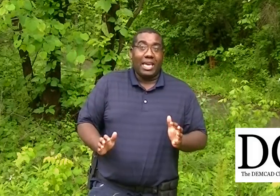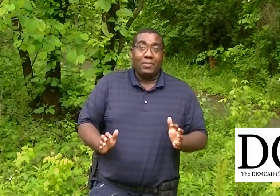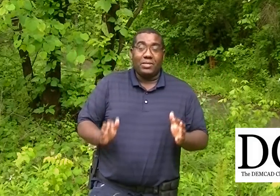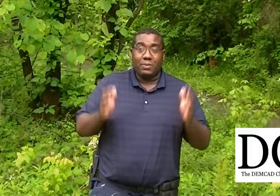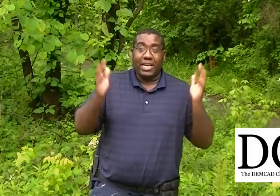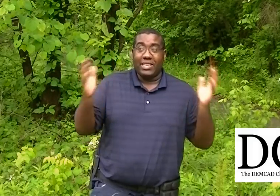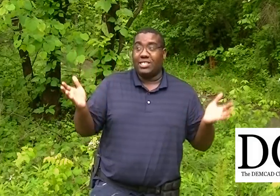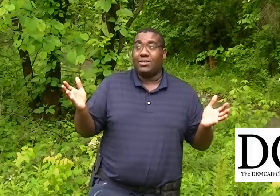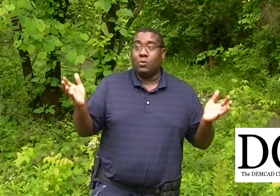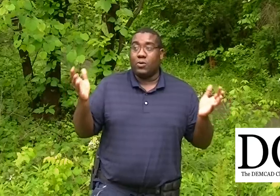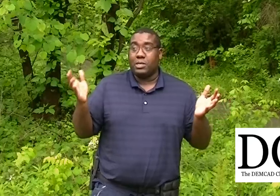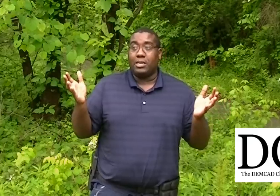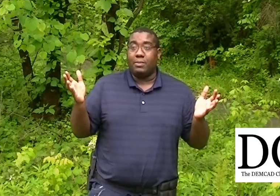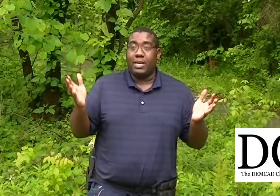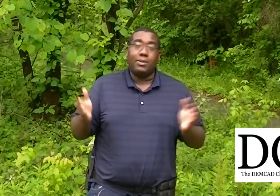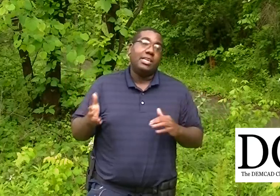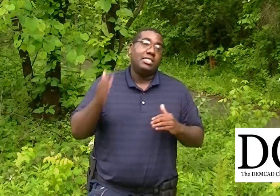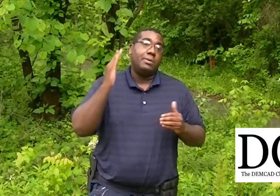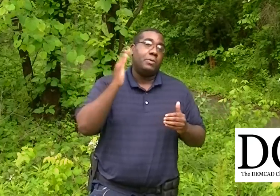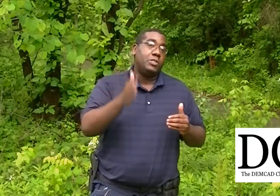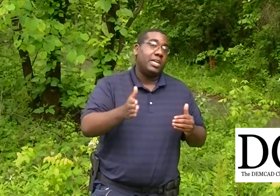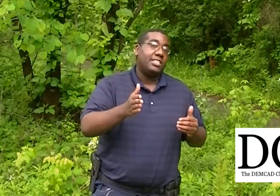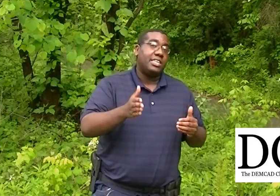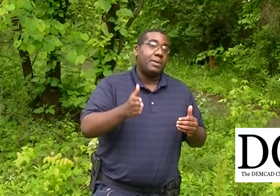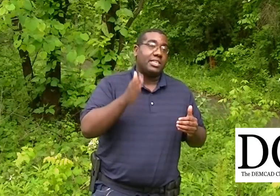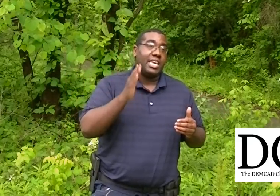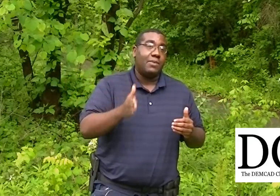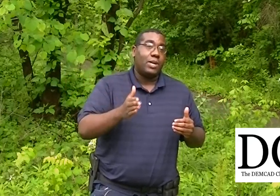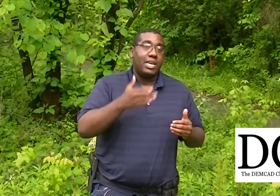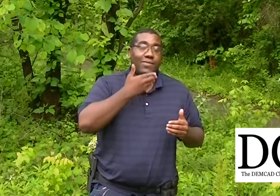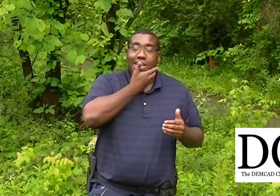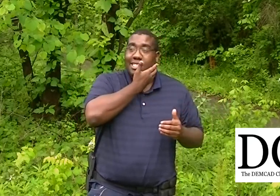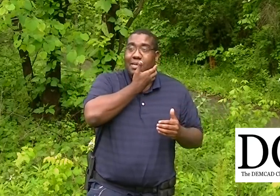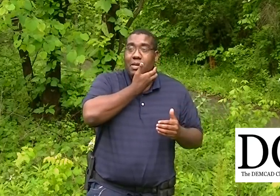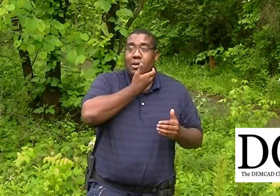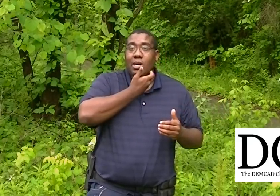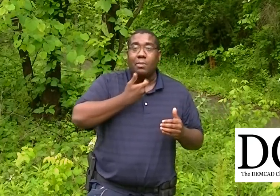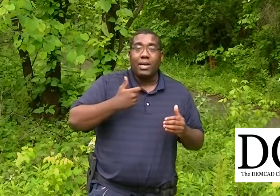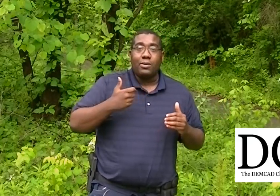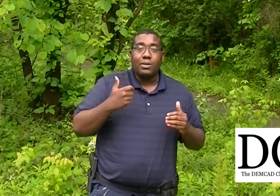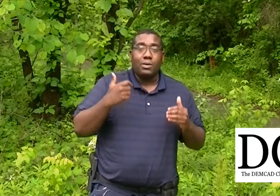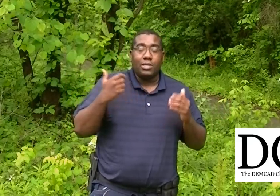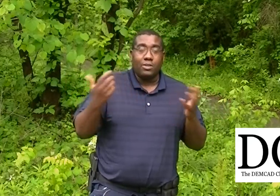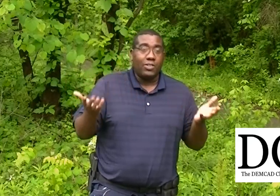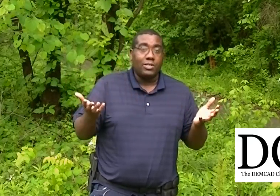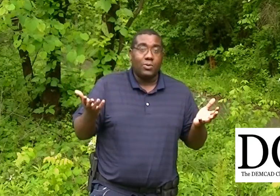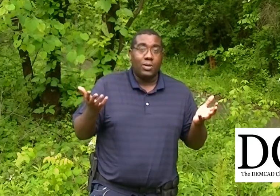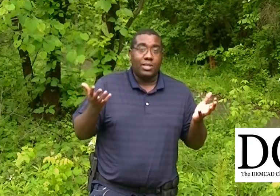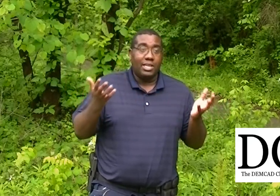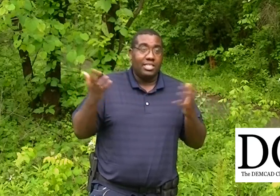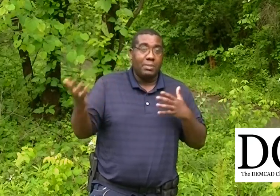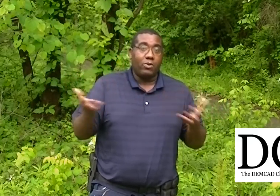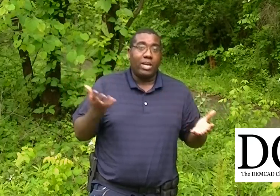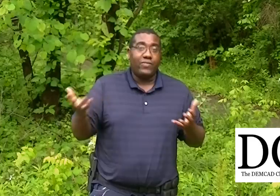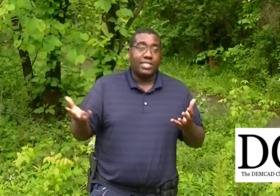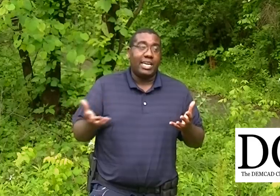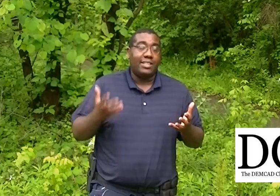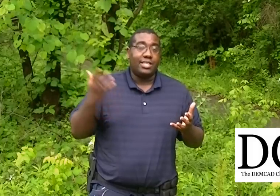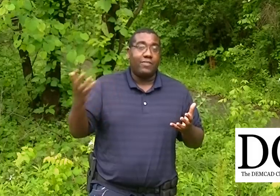happens, but I think it's something worth talking about. Tell me what you guys think about the K-Wave. Tell me about your thoughts on the demographics and how it's going to